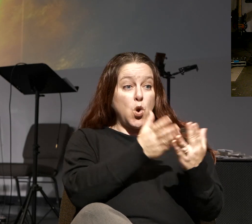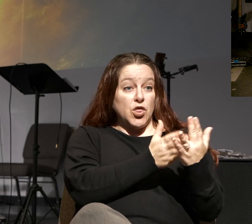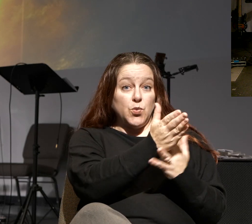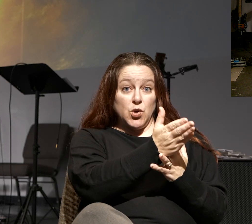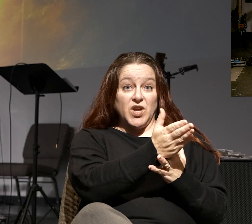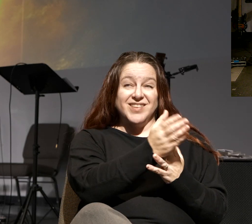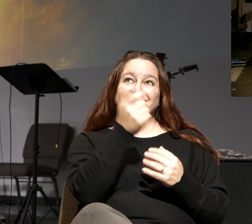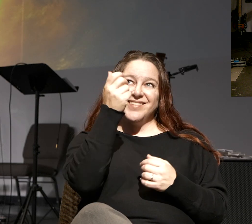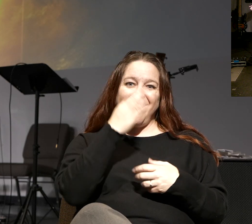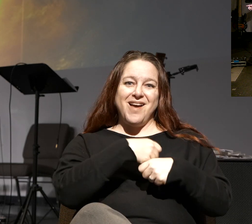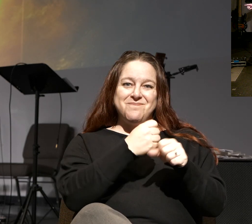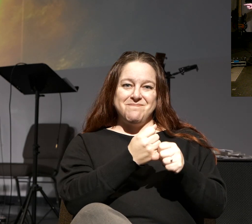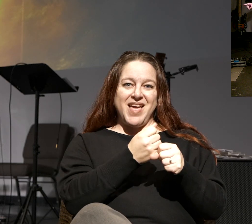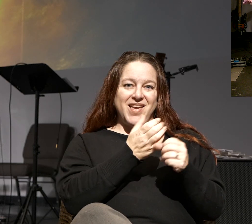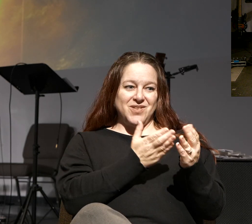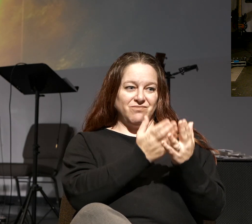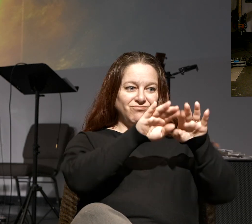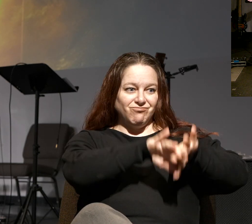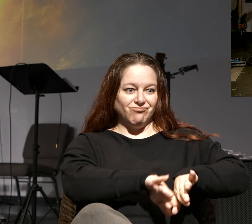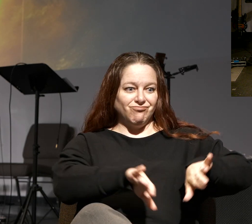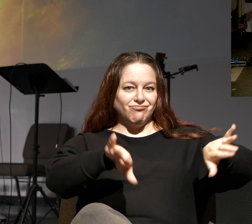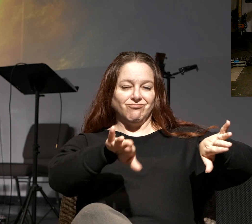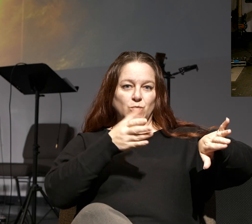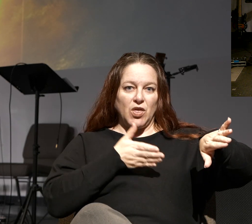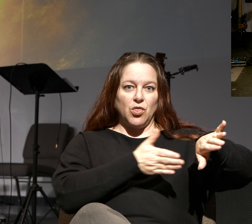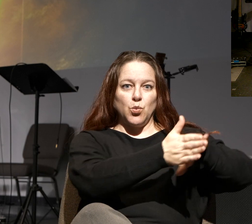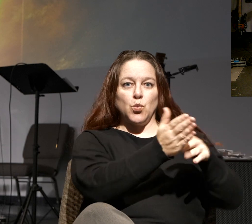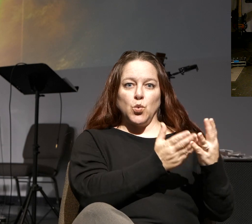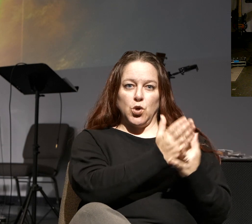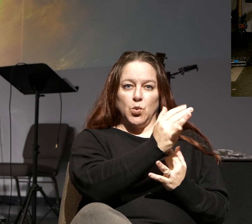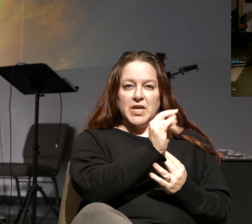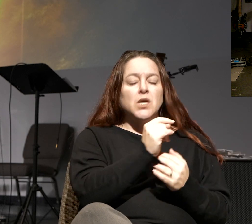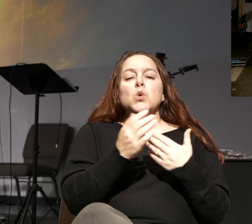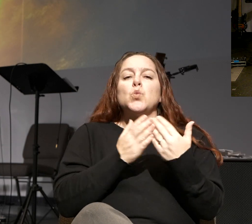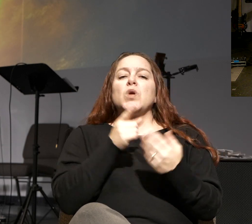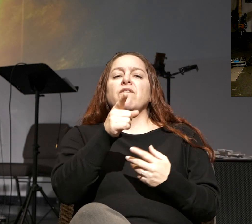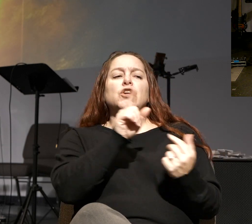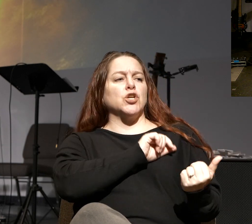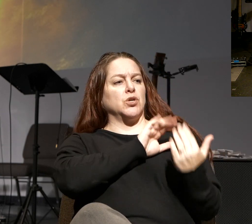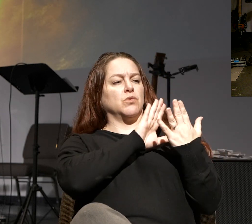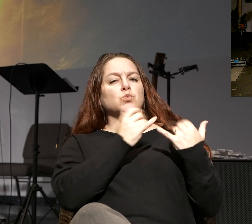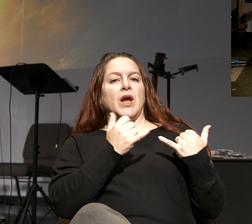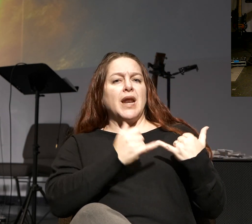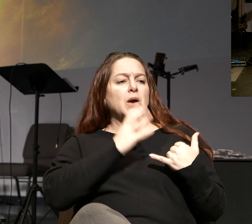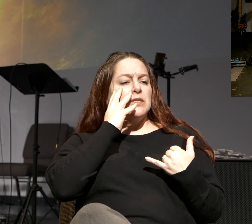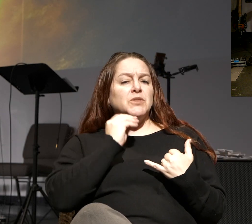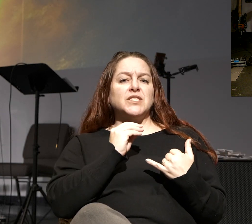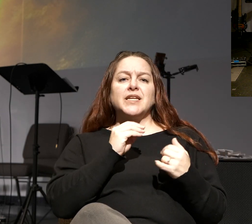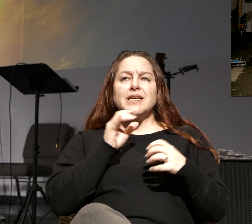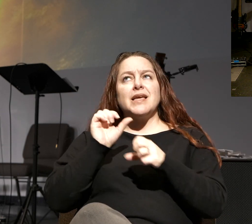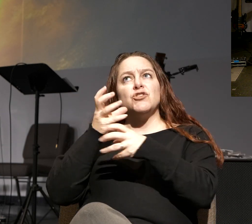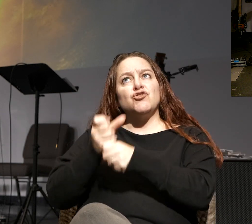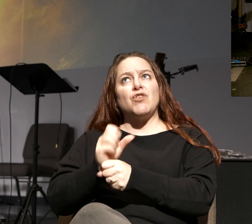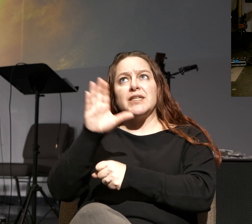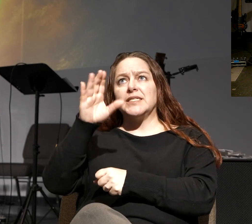it. So he will either remove whatever you're facing or he'll make a way through it. Either way, you can trust his perfect love, infinite wisdom, and